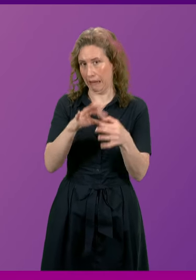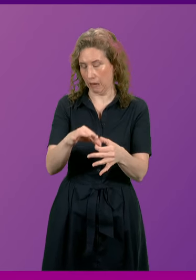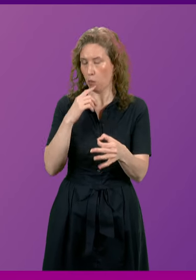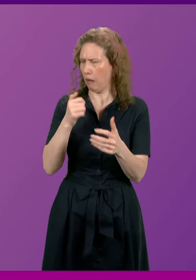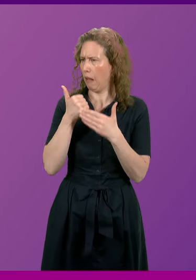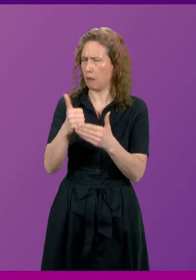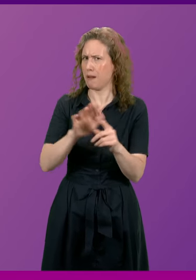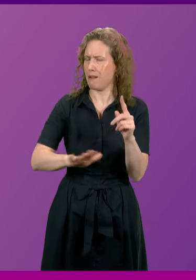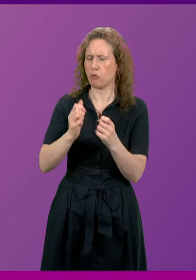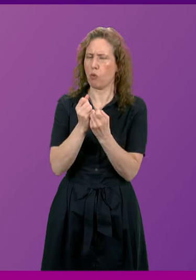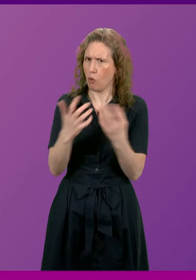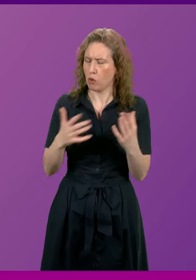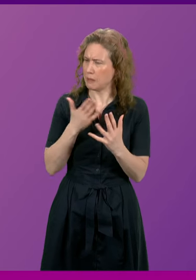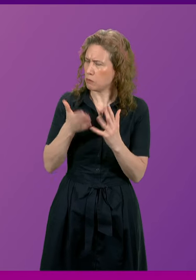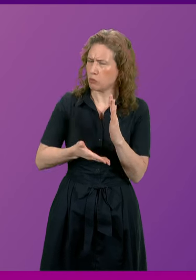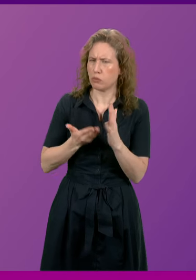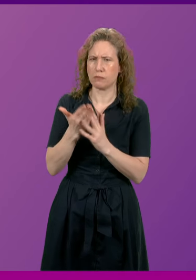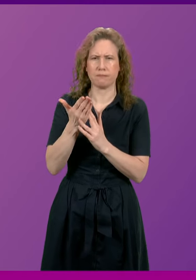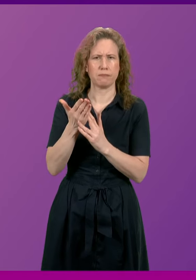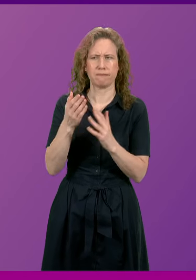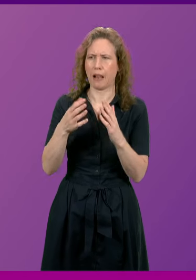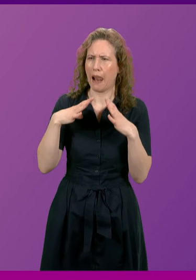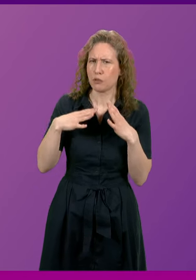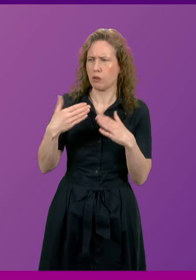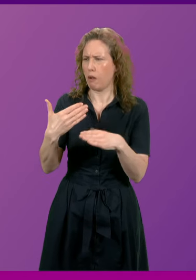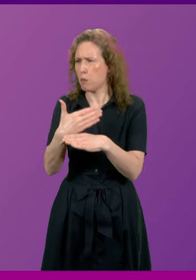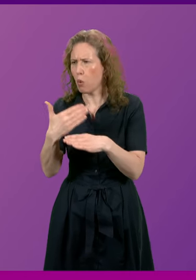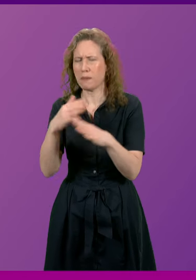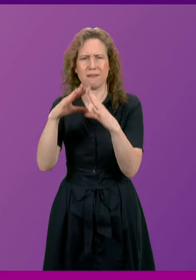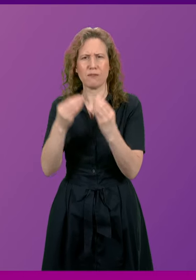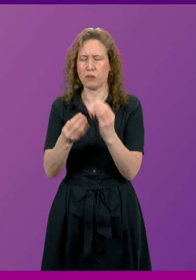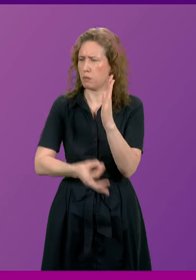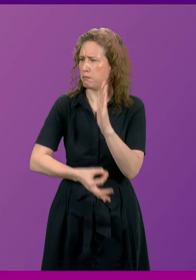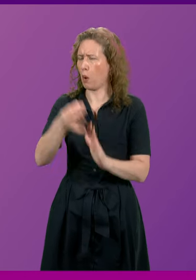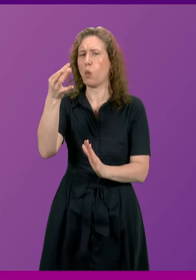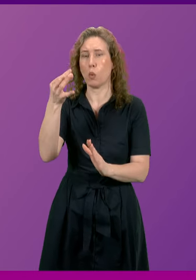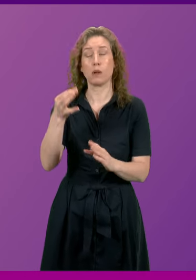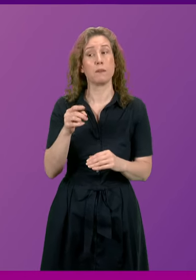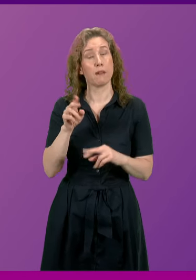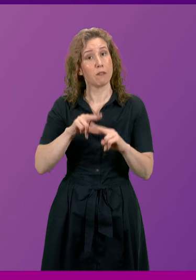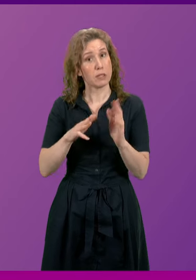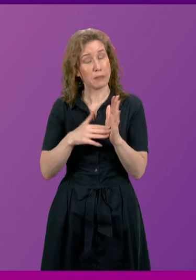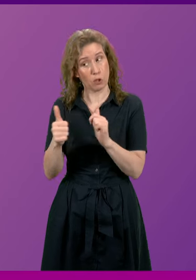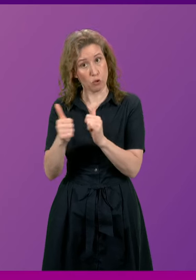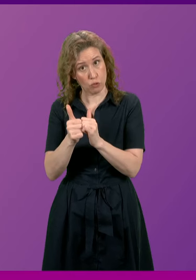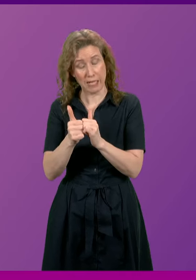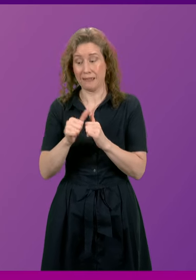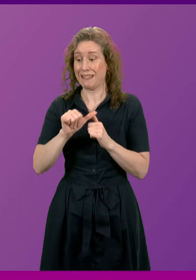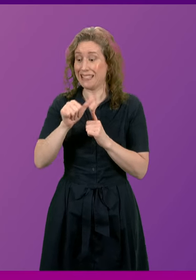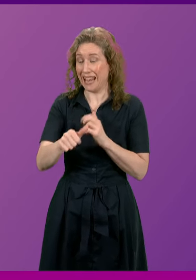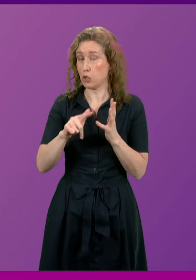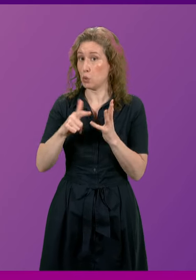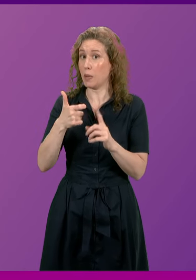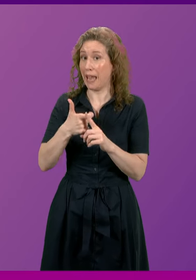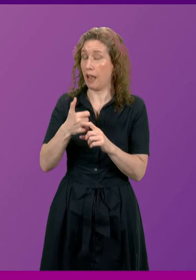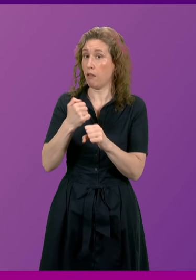constituents in proving access to leisure, economic employment and educational opportunities. Does the First Minister agree that the next UK Government will